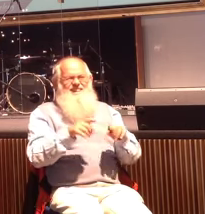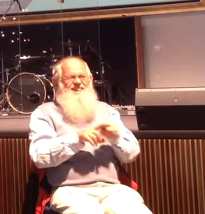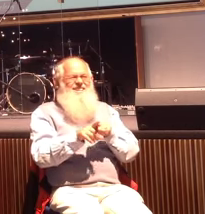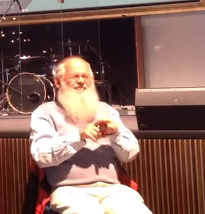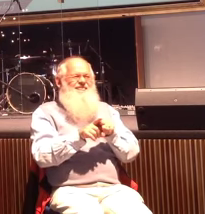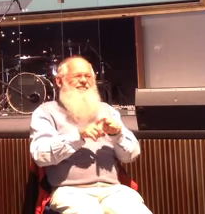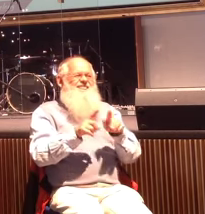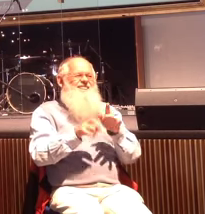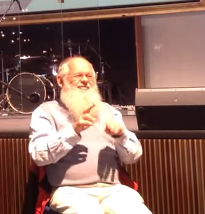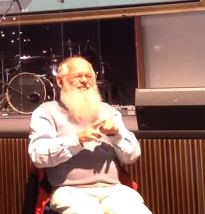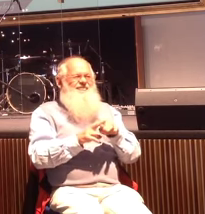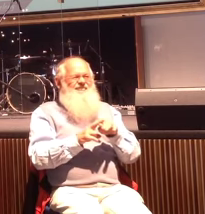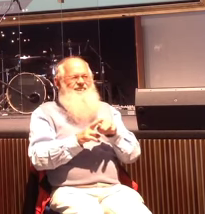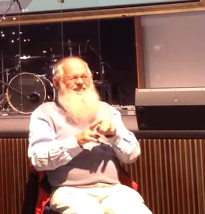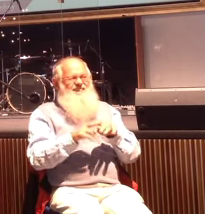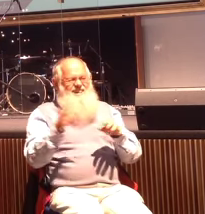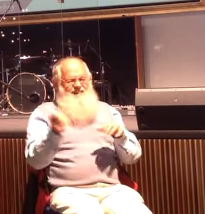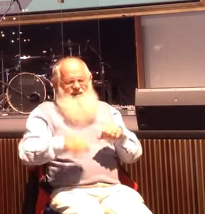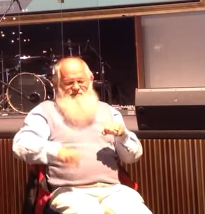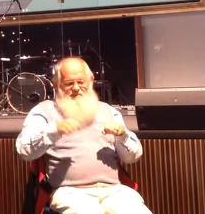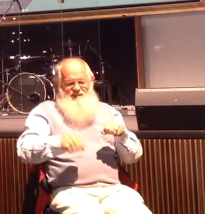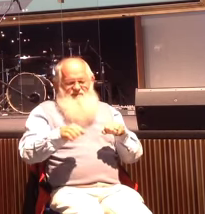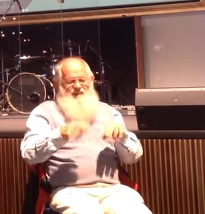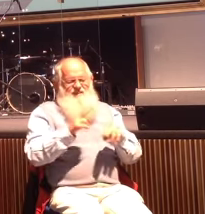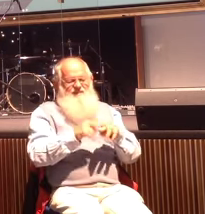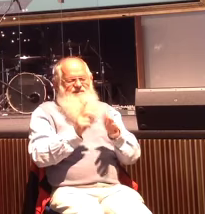You know, so I should have grabbed my bag of fluid and got running.